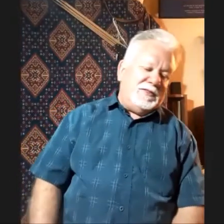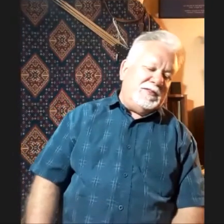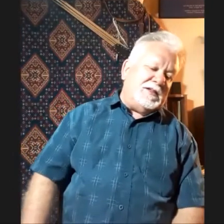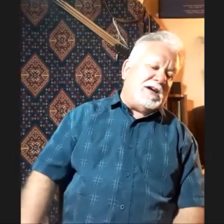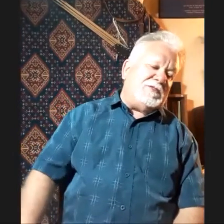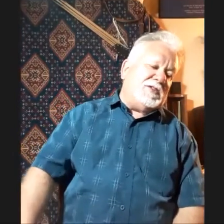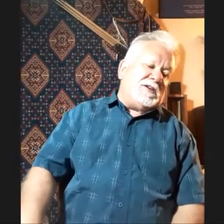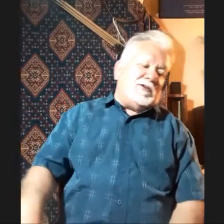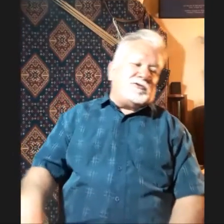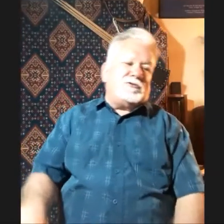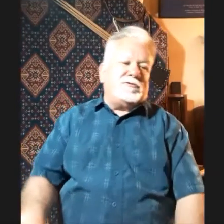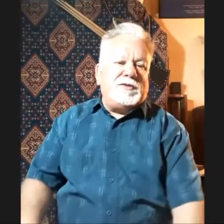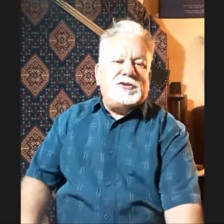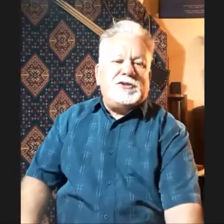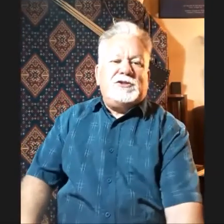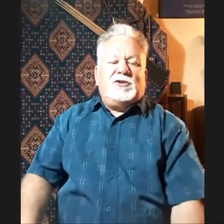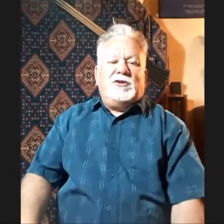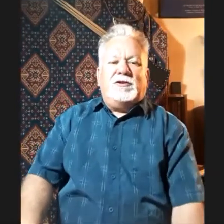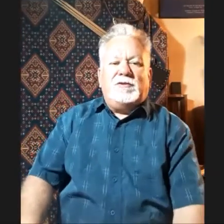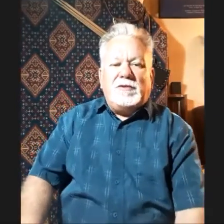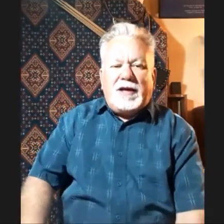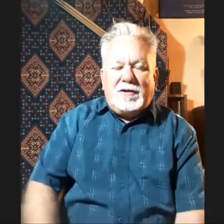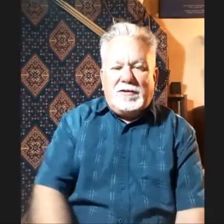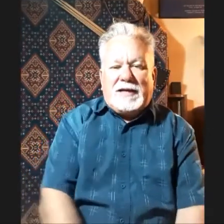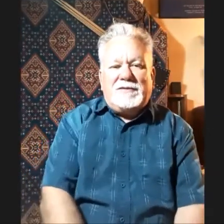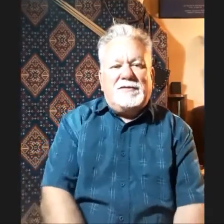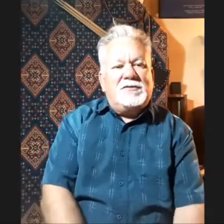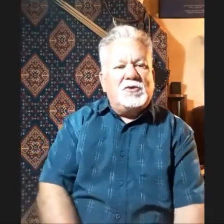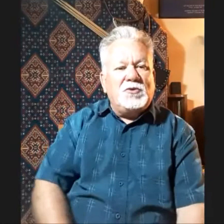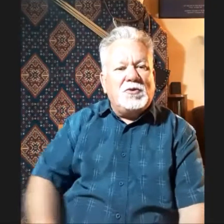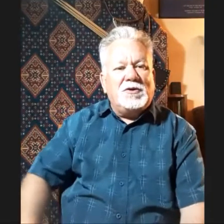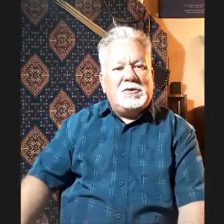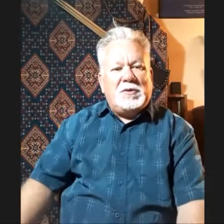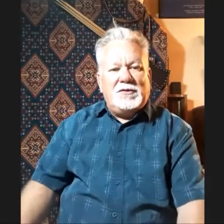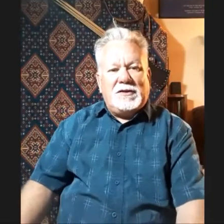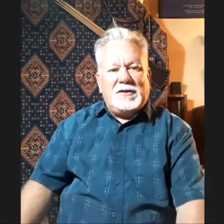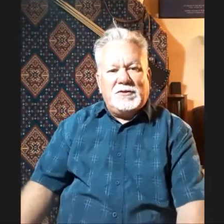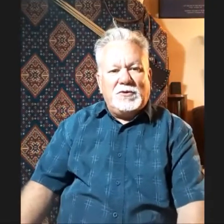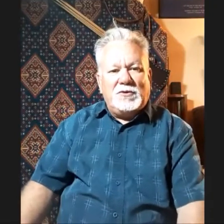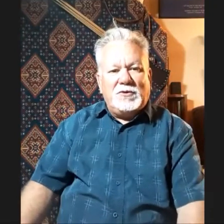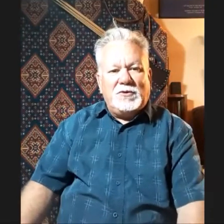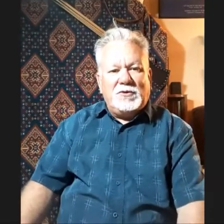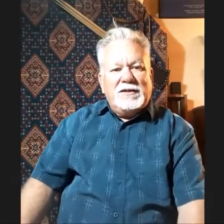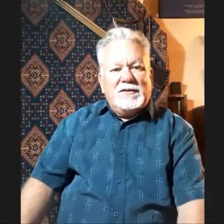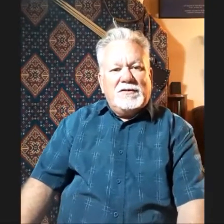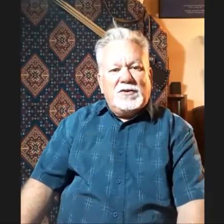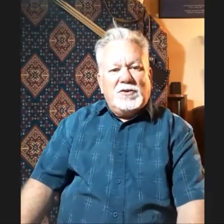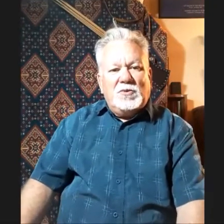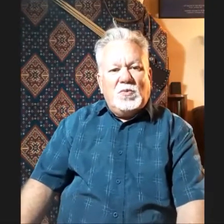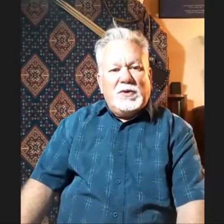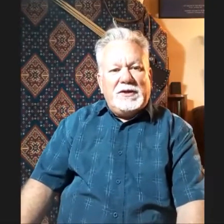after the Cultural Revolution in China, our access to good quality bows had declined. So we,